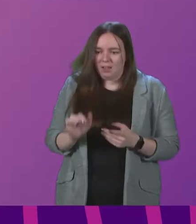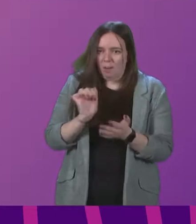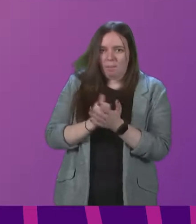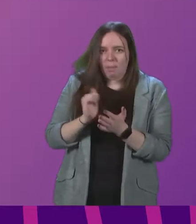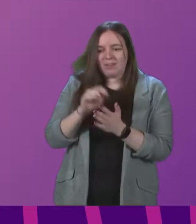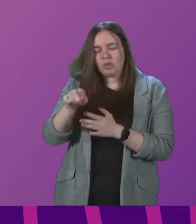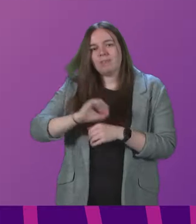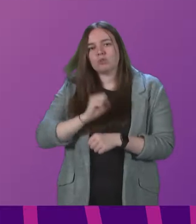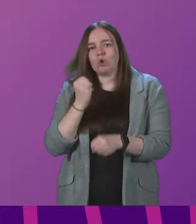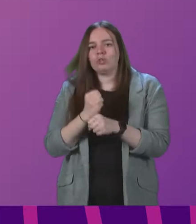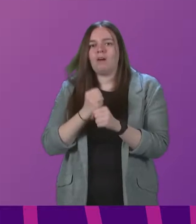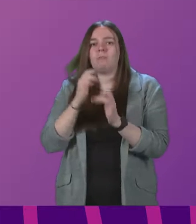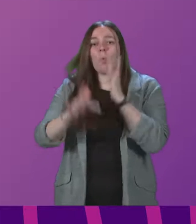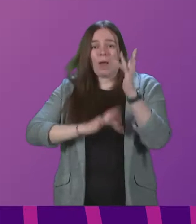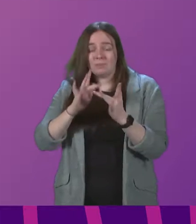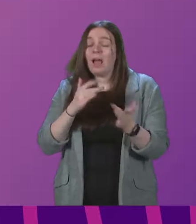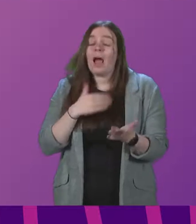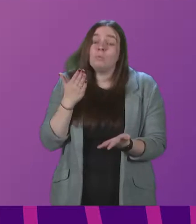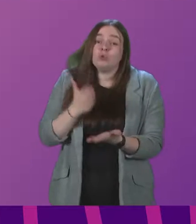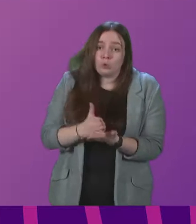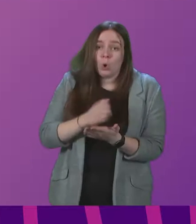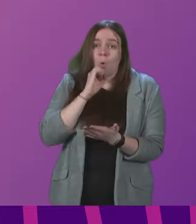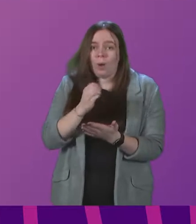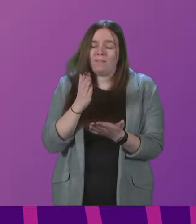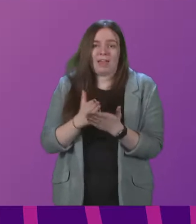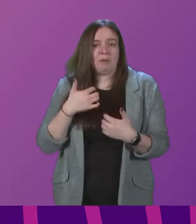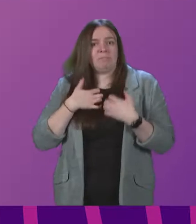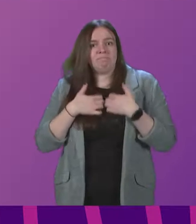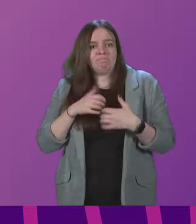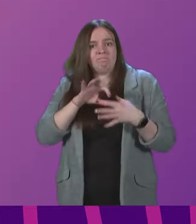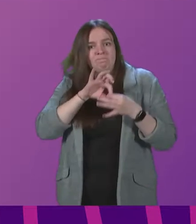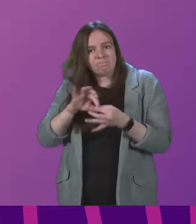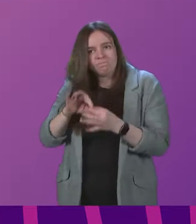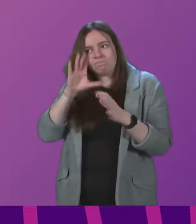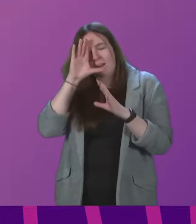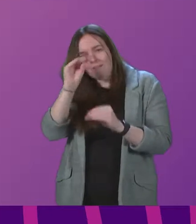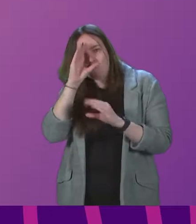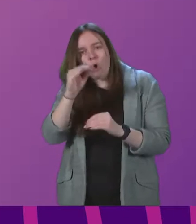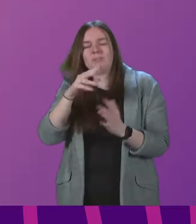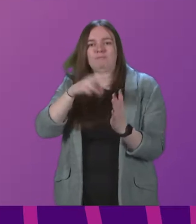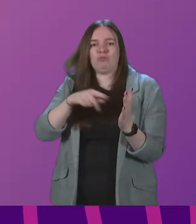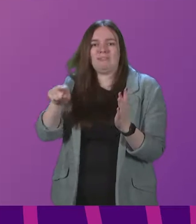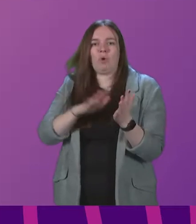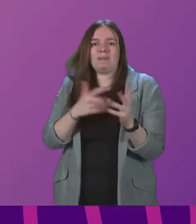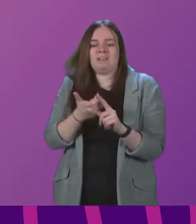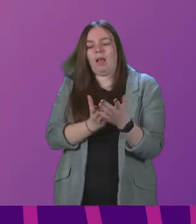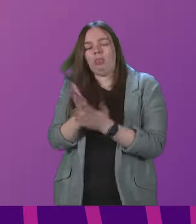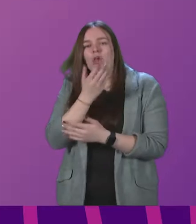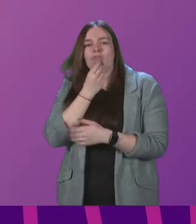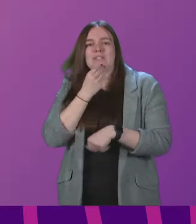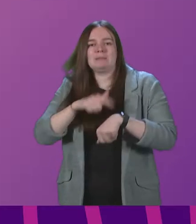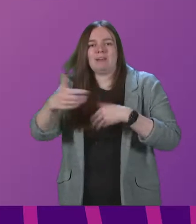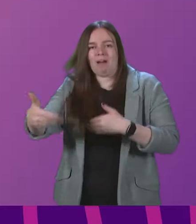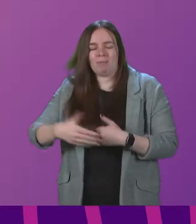on the Scottish Government website, which, I'm sure, will provide some very stimulating and engaging and informative reading for Mr Kerr over the Christmas period.